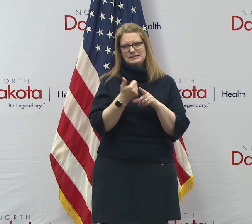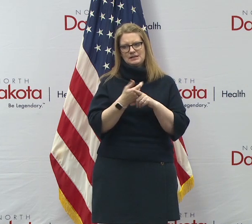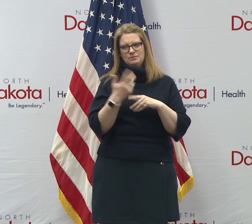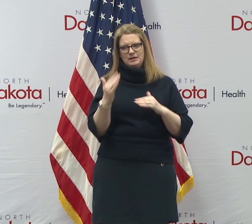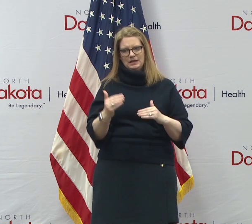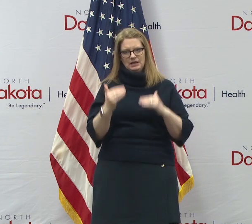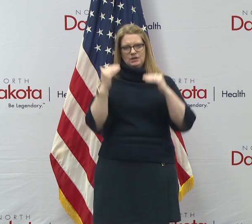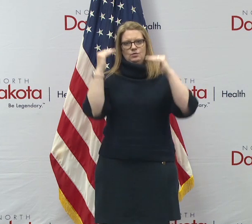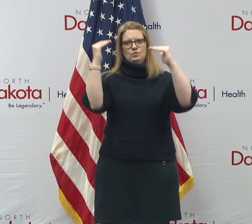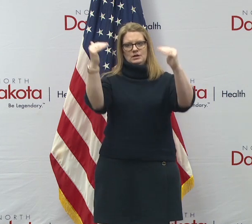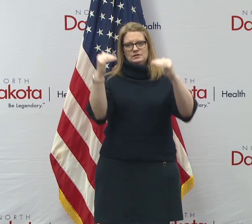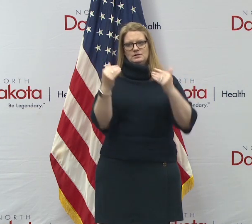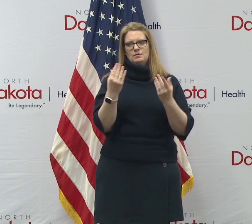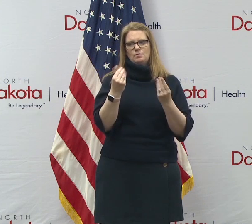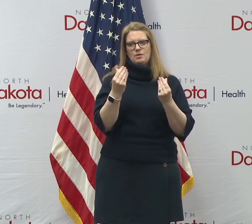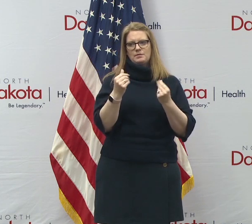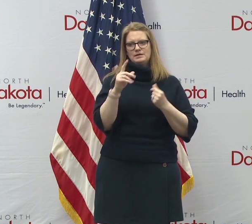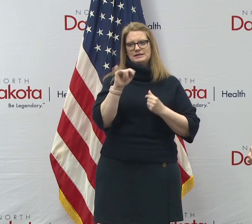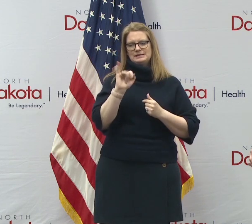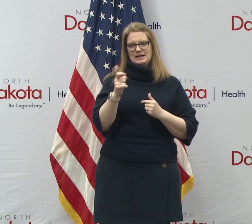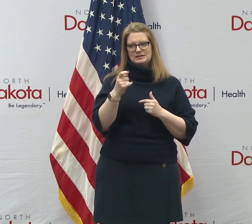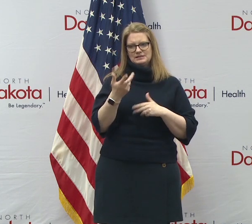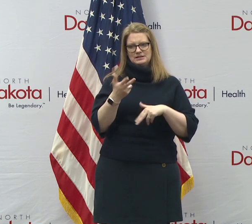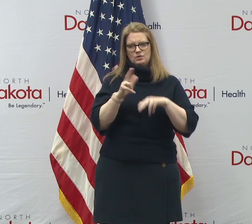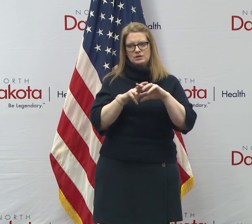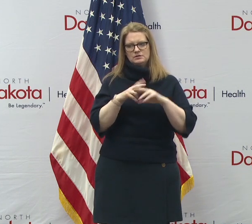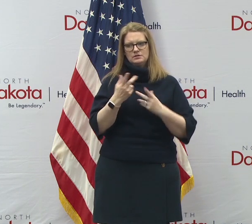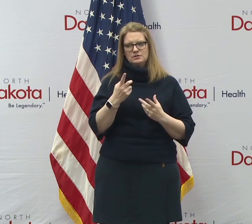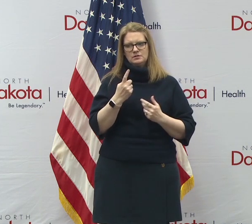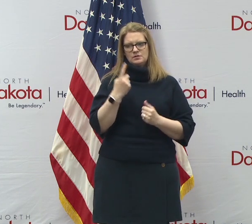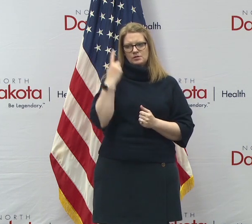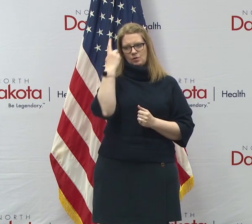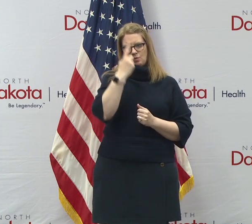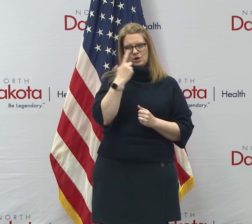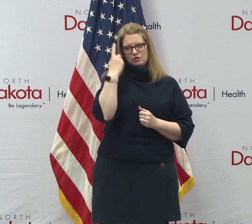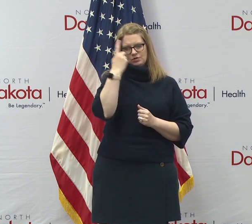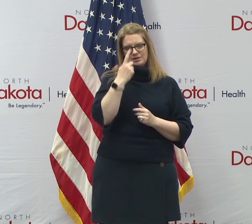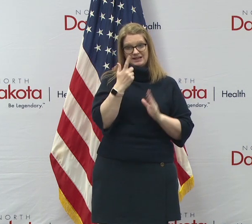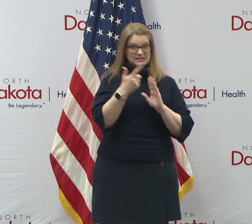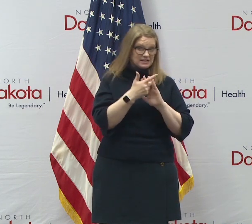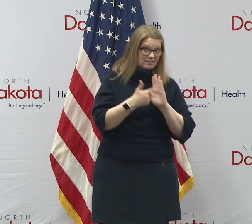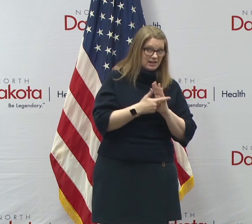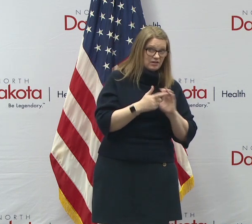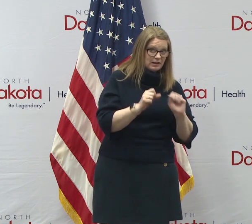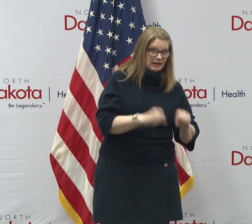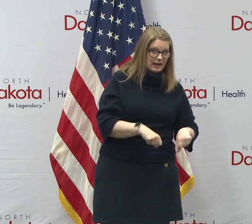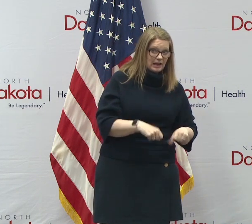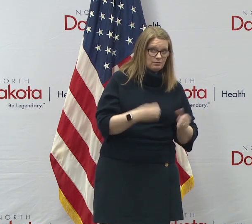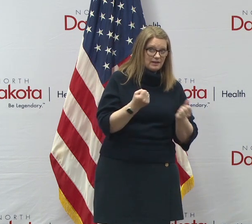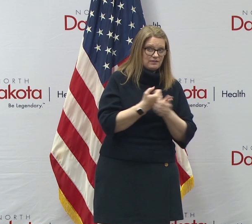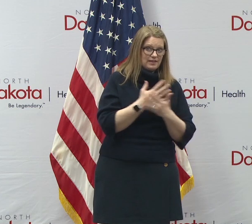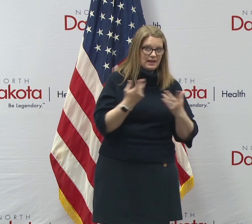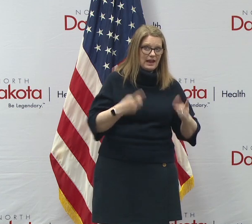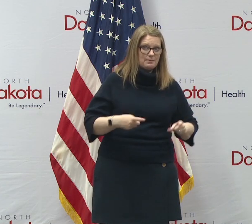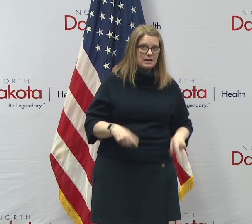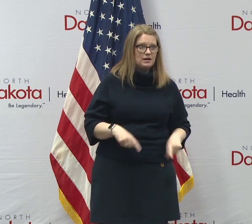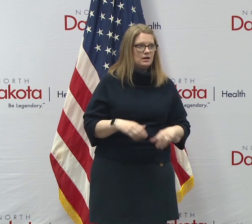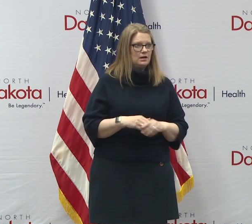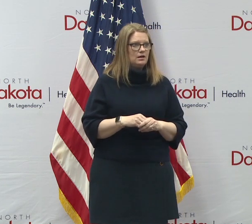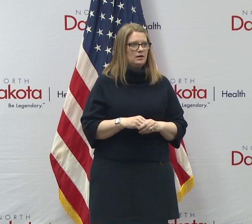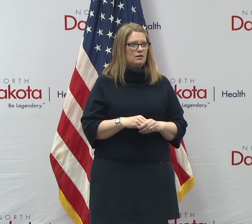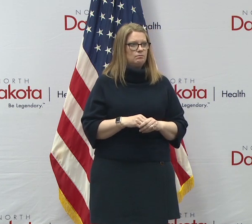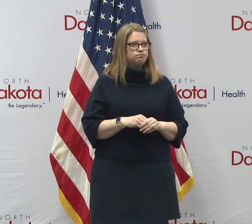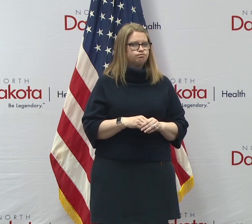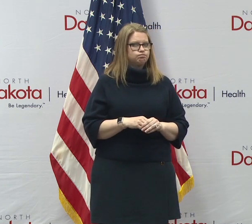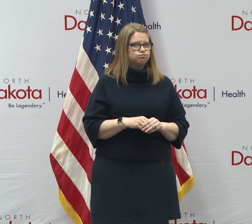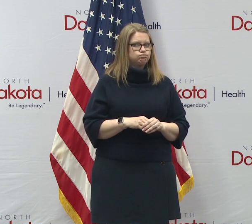of property taxes going up apparently. Uh, and they were wondering if that's legal to do right now with all that's going on. Uh,